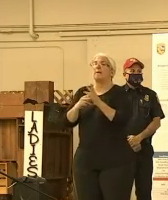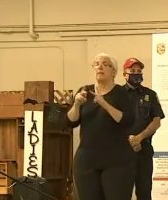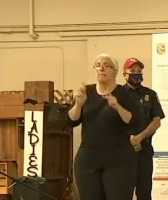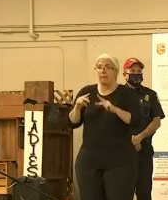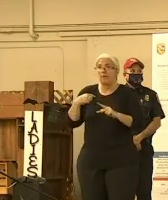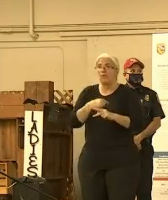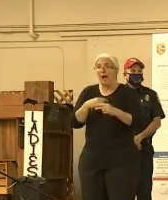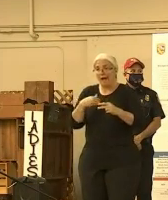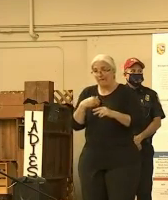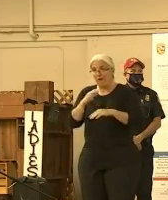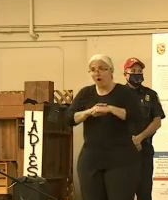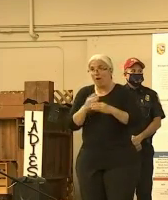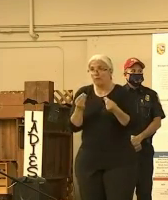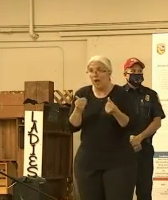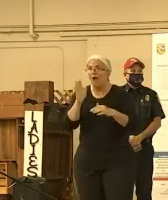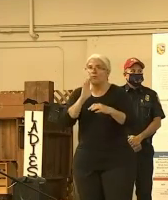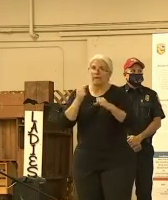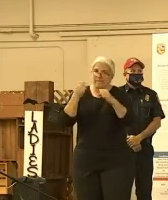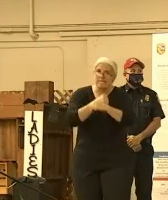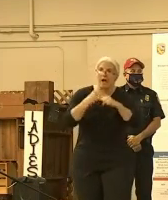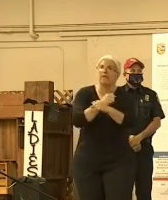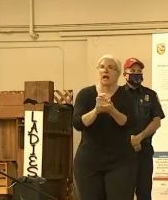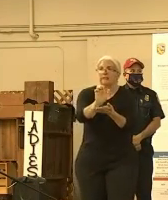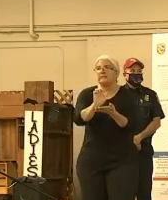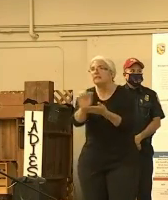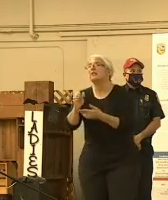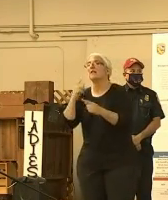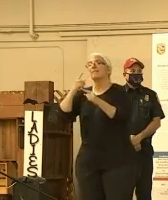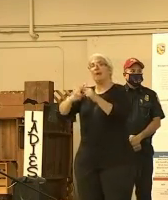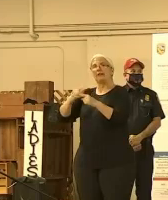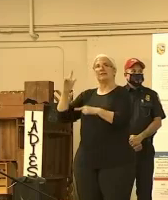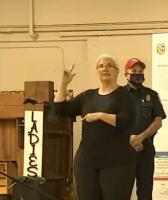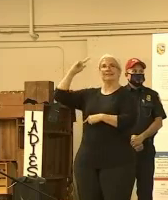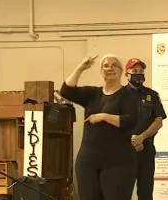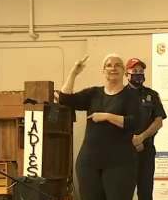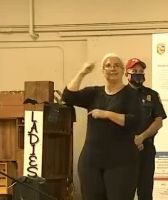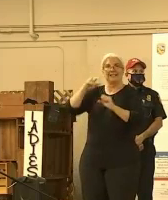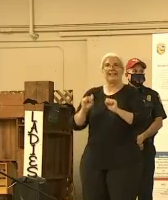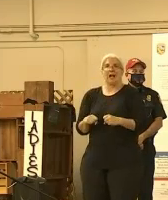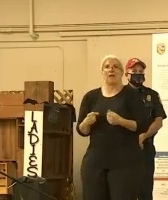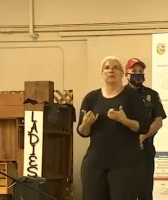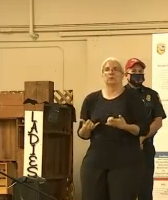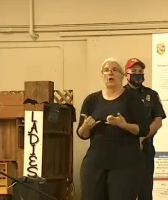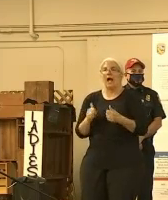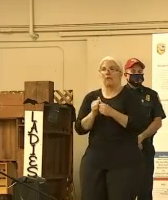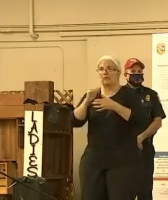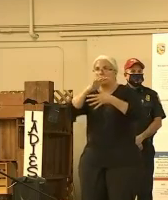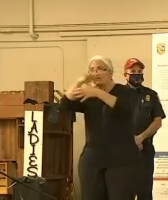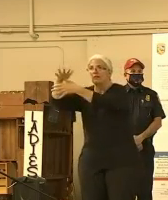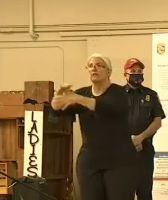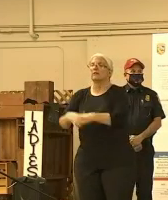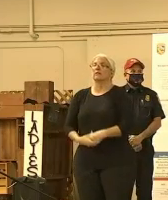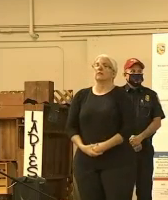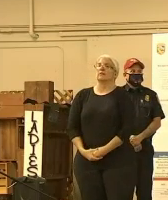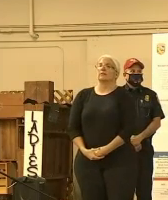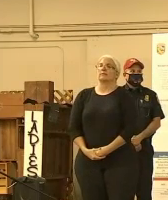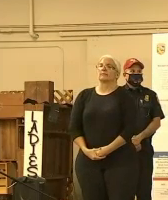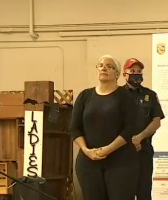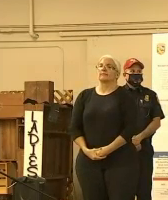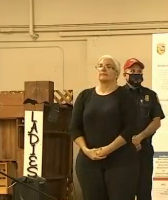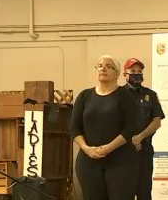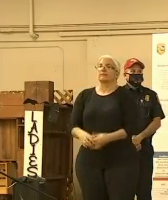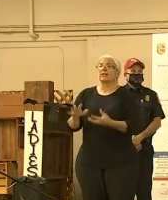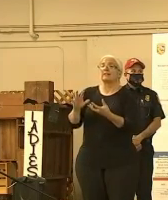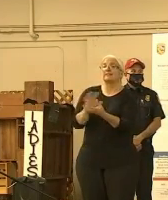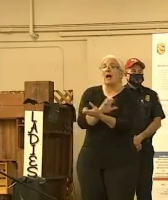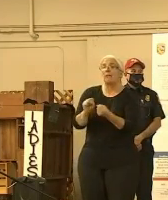we move through. Damage assessment. Damage assessment is a huge undertaking. We have teams that are out right